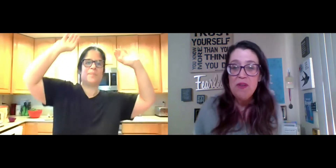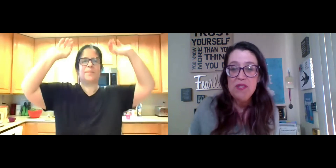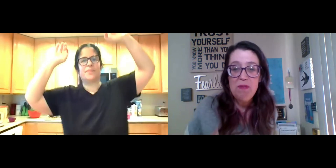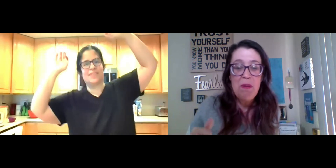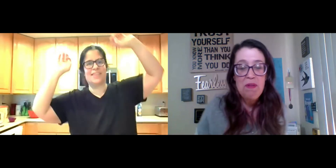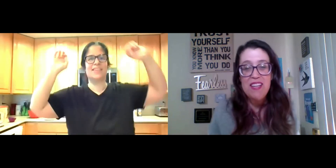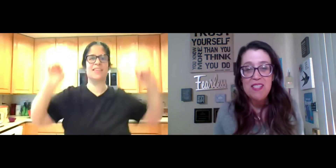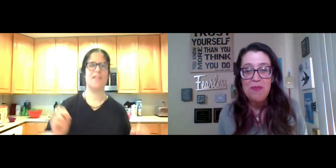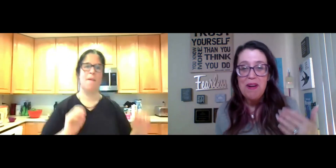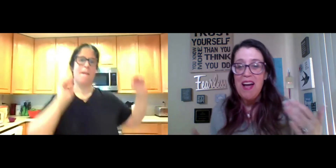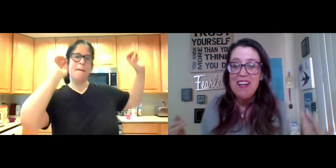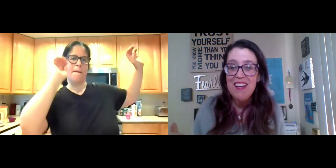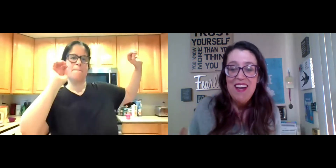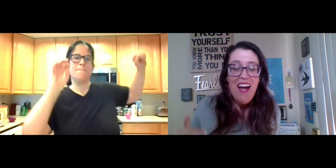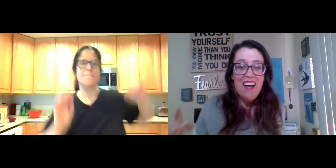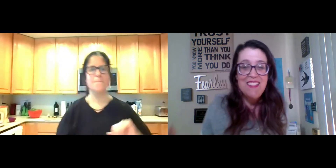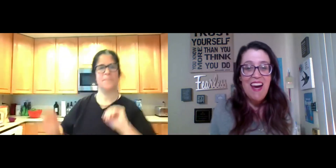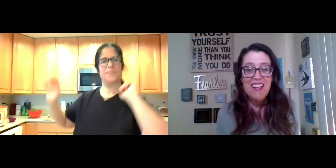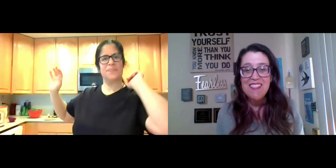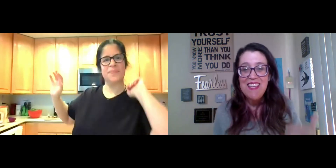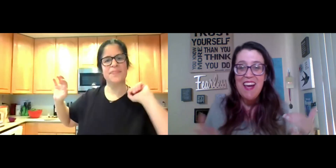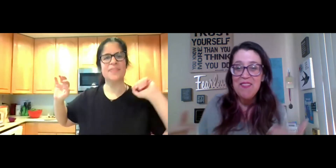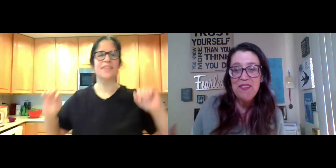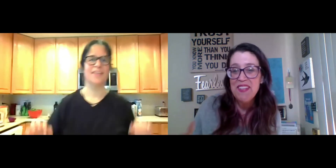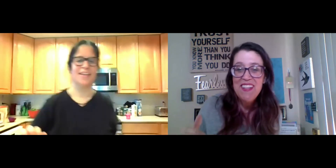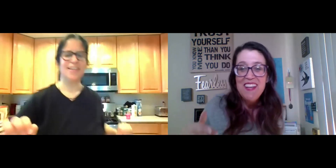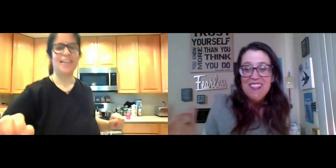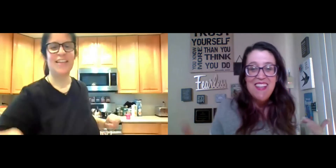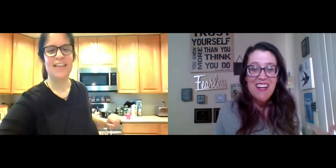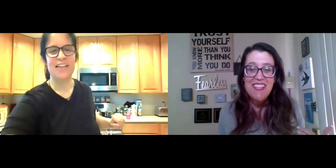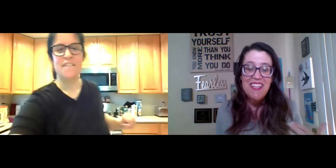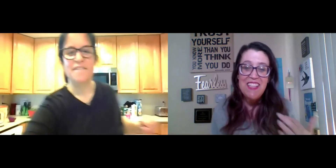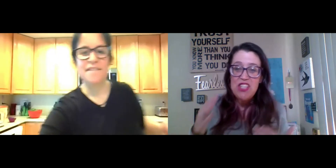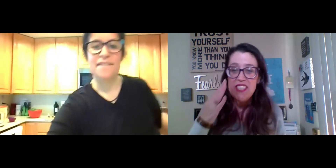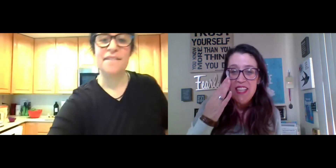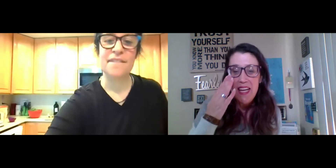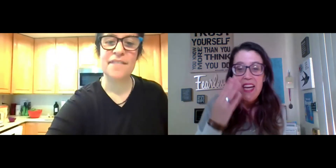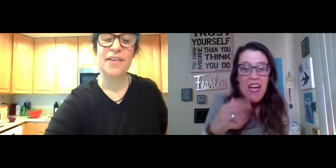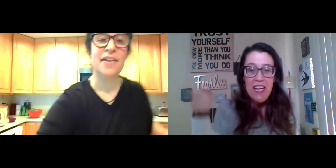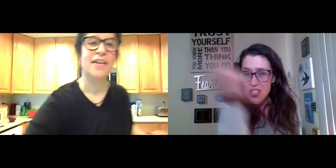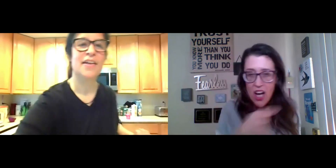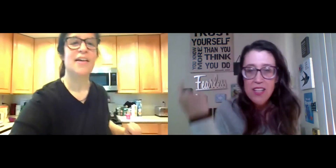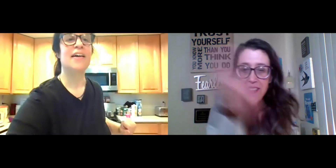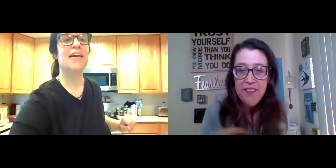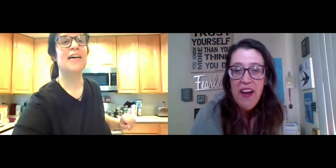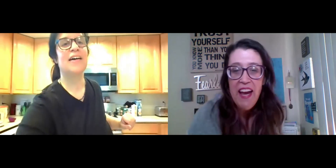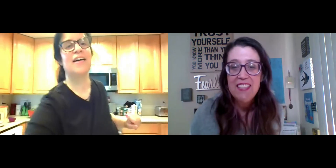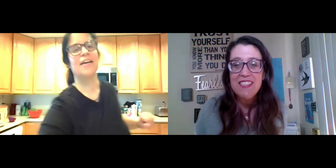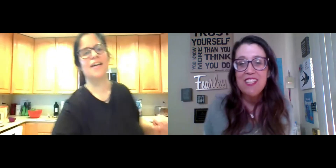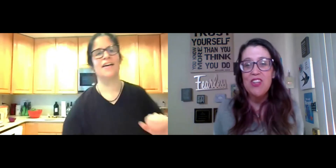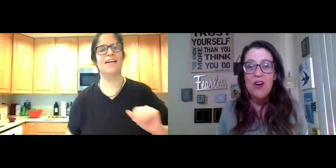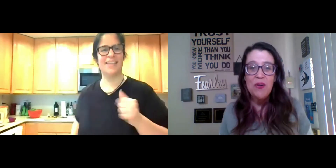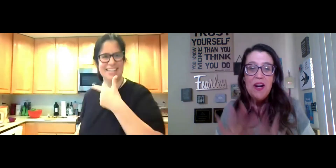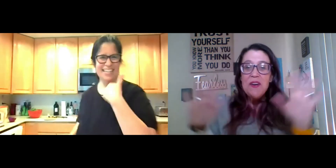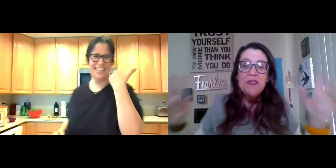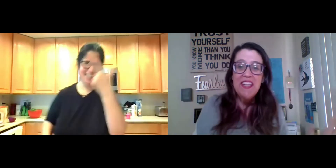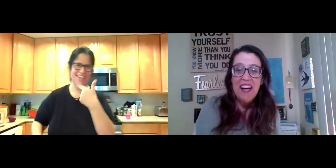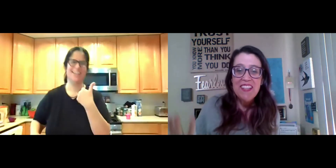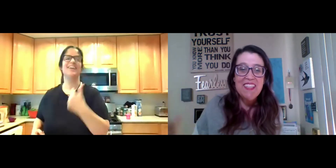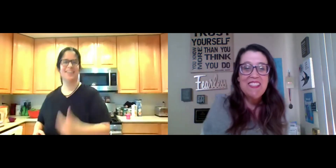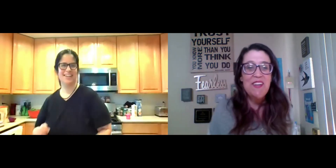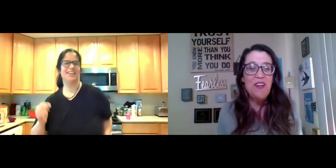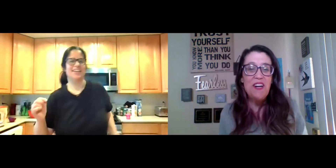I'll always remember this. We were at a dance and we were dancing and she's like, it's all in the face. So